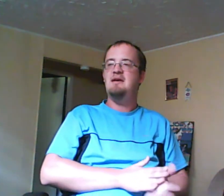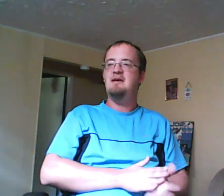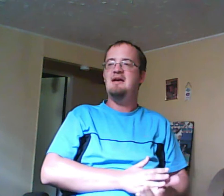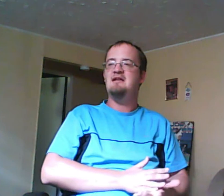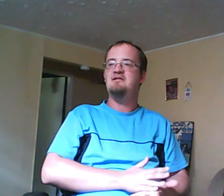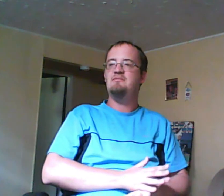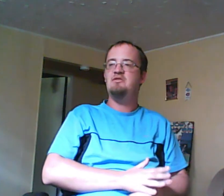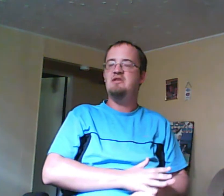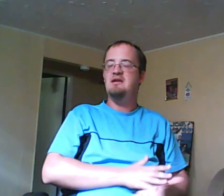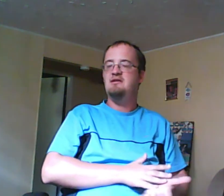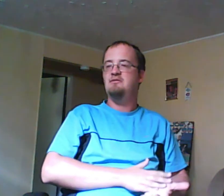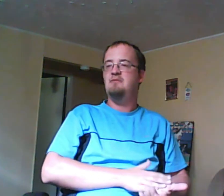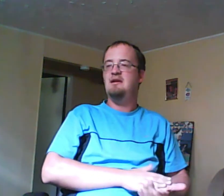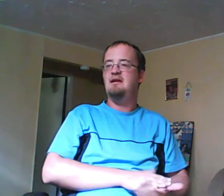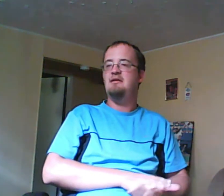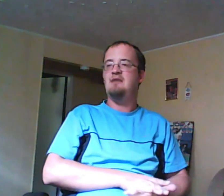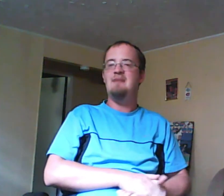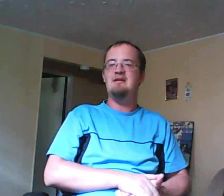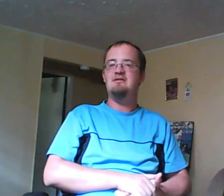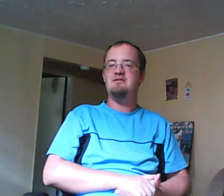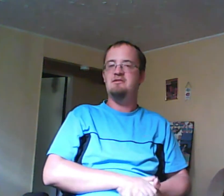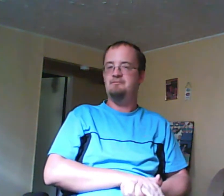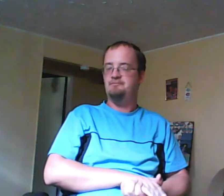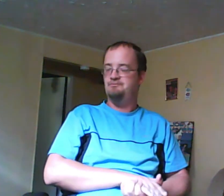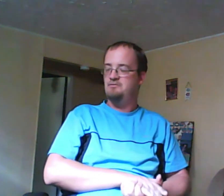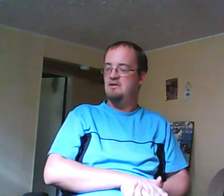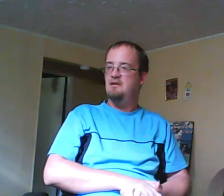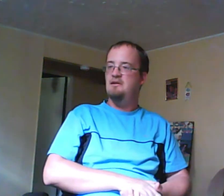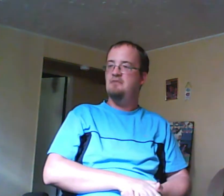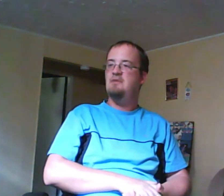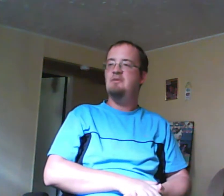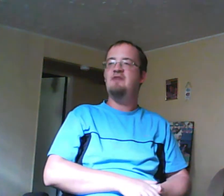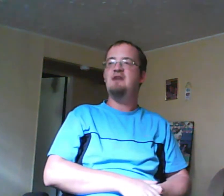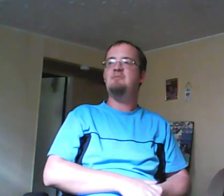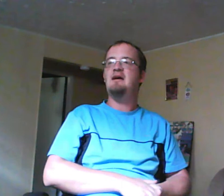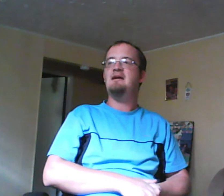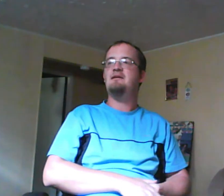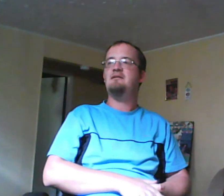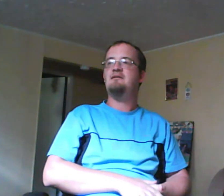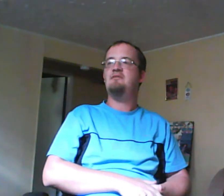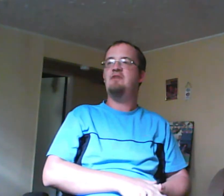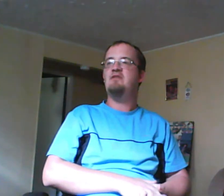and Sake making out like rabbits, they both find Maya convulsing.